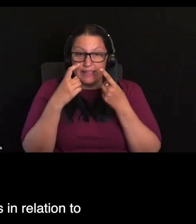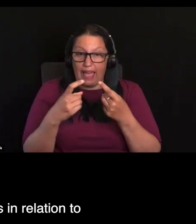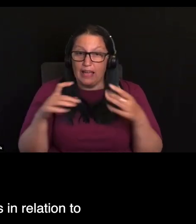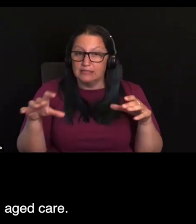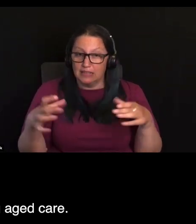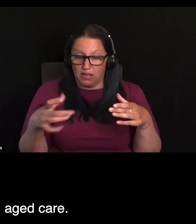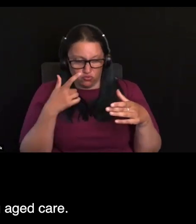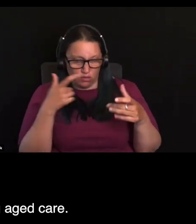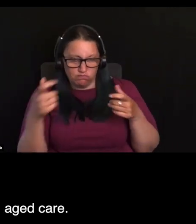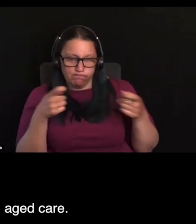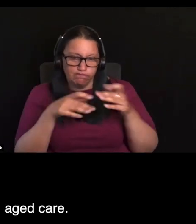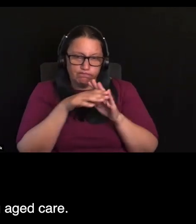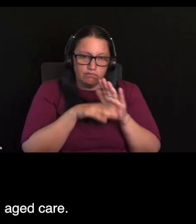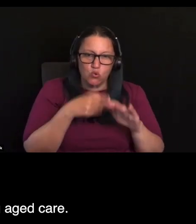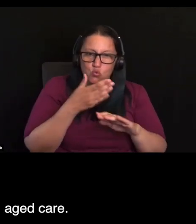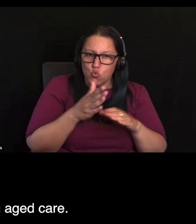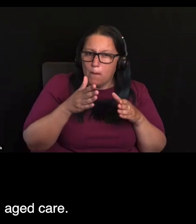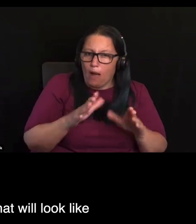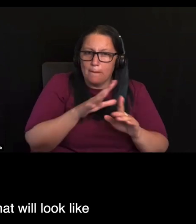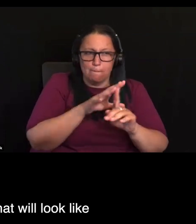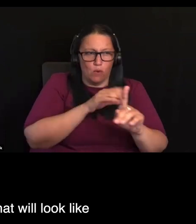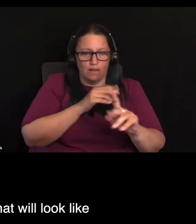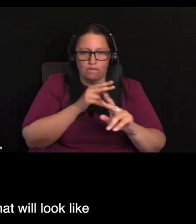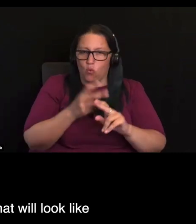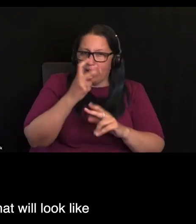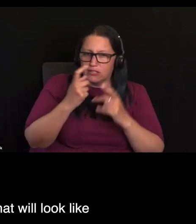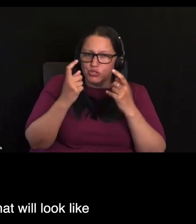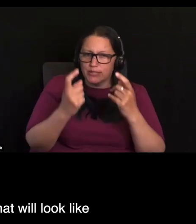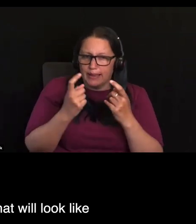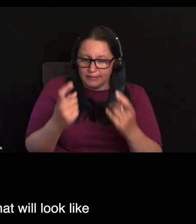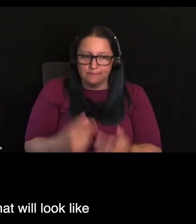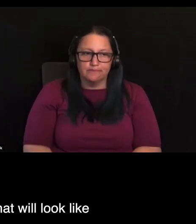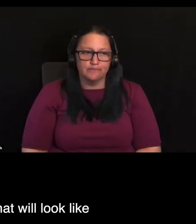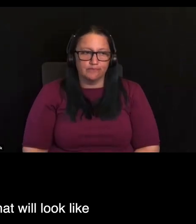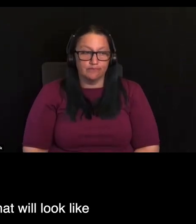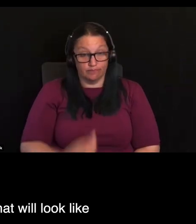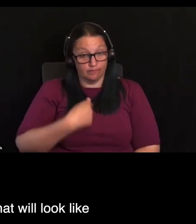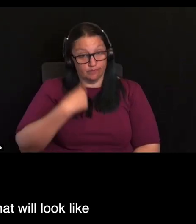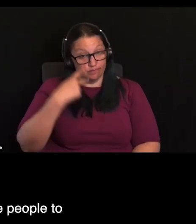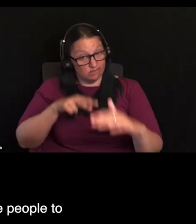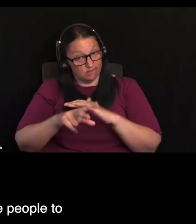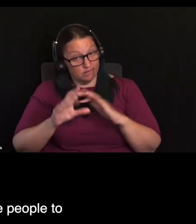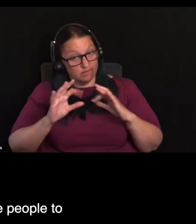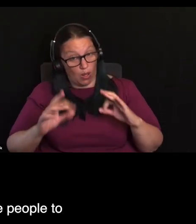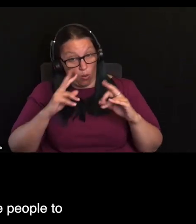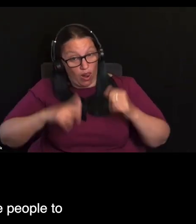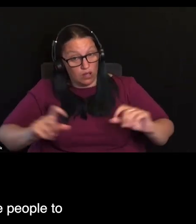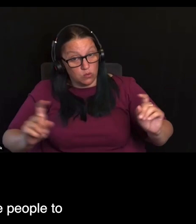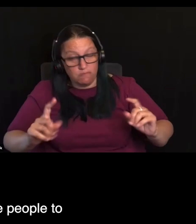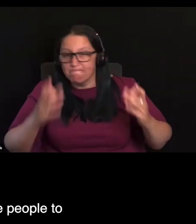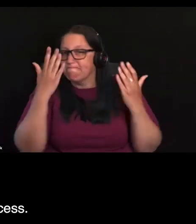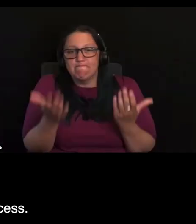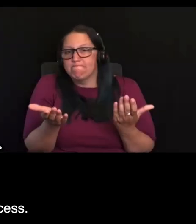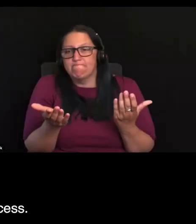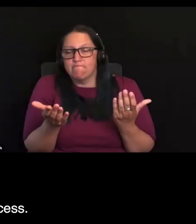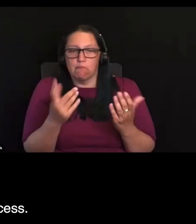new model for regulating aged care. So I can't predict exactly what that'll look like at this point, but I encourage